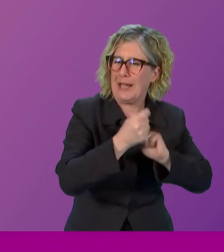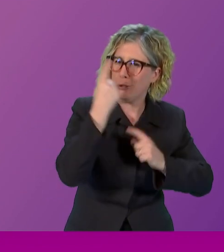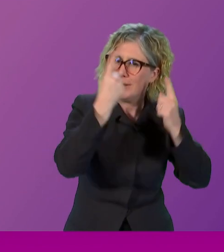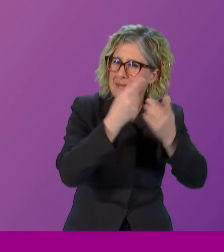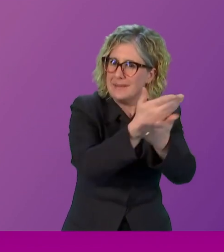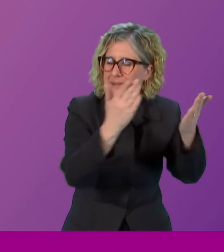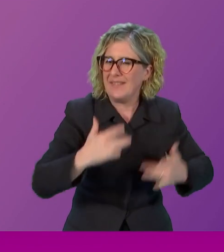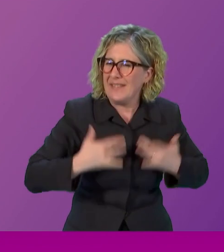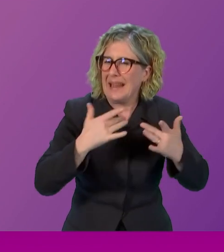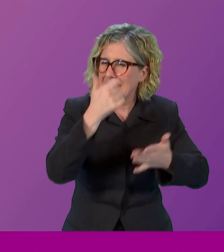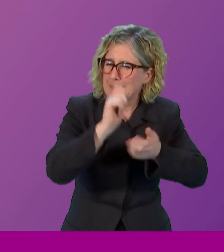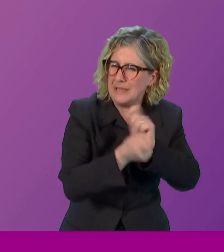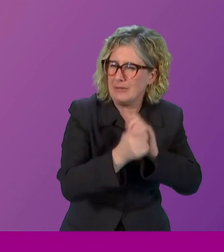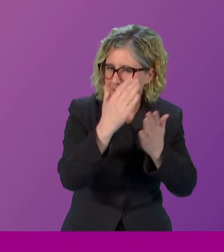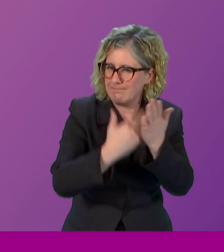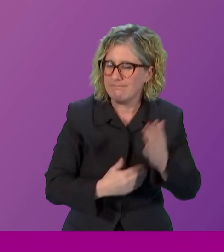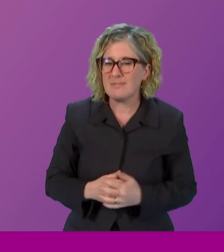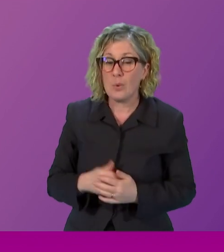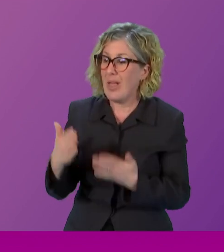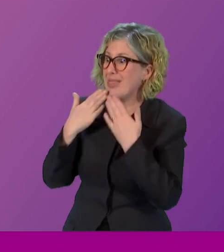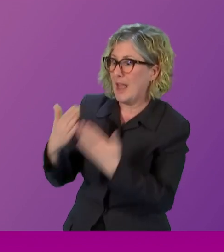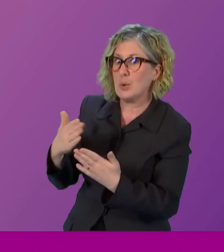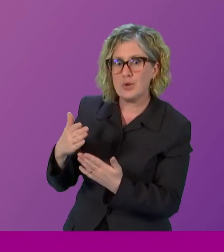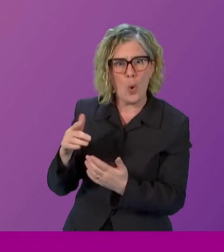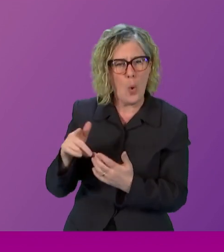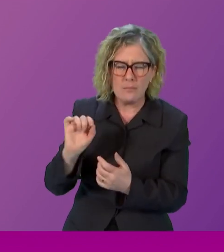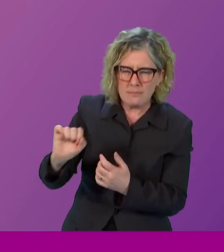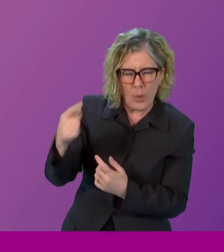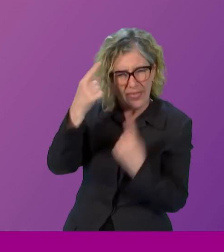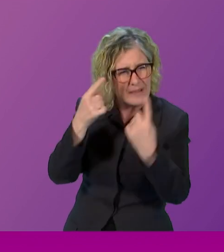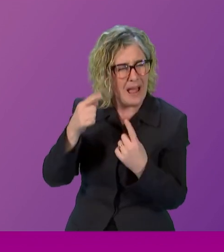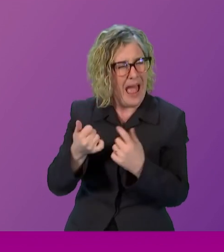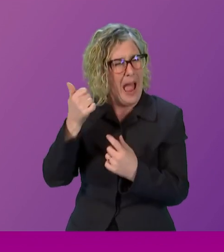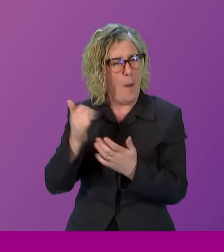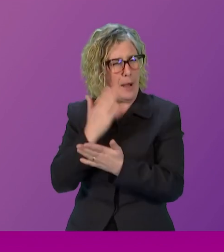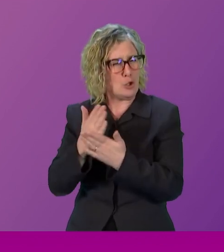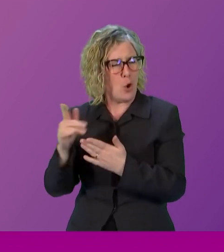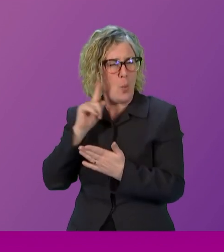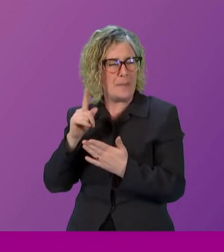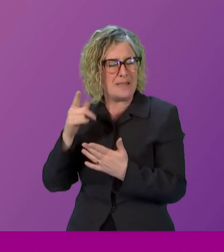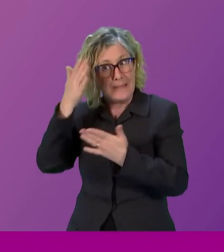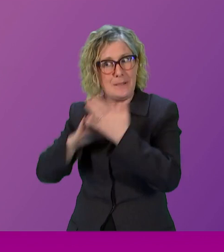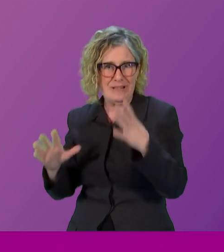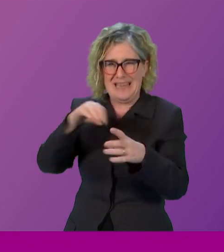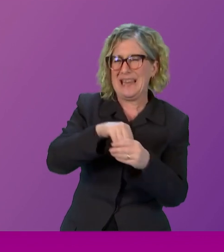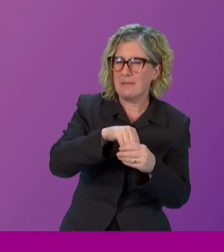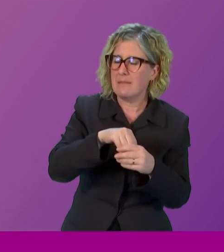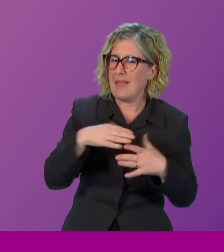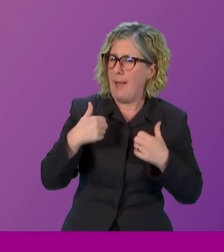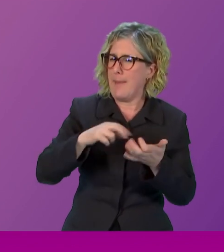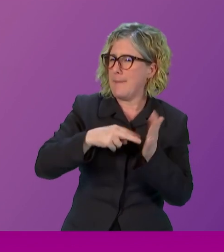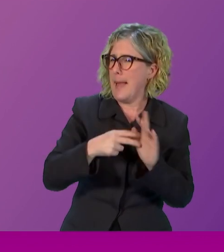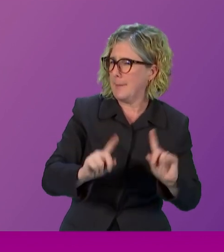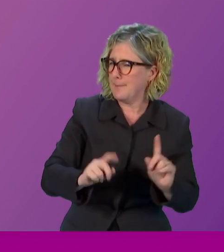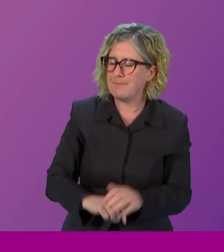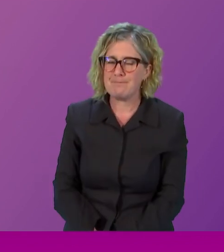that women's experiences are key to that. So I think we need to make sure that women are at the centre of the health plan. mean,